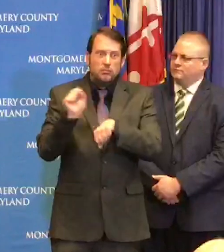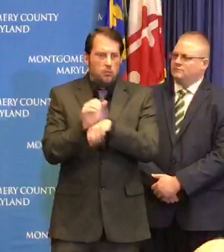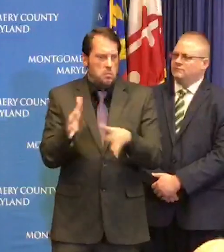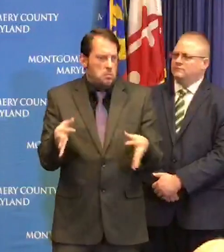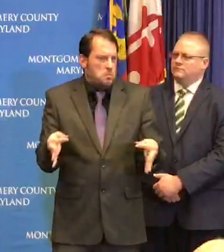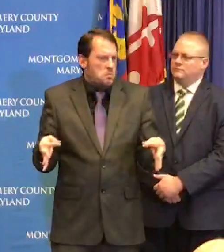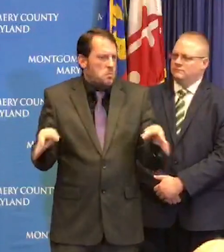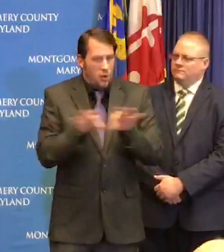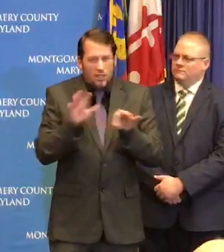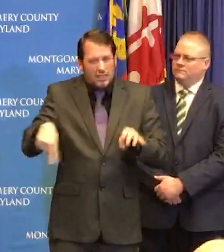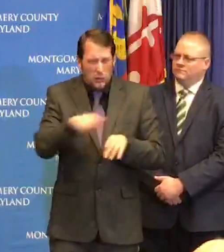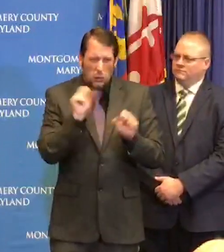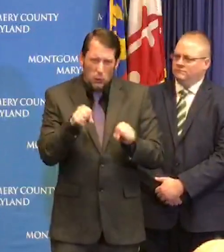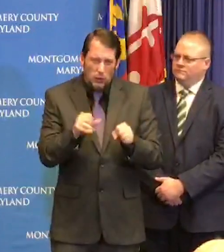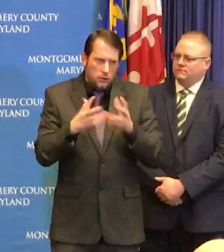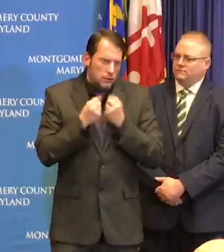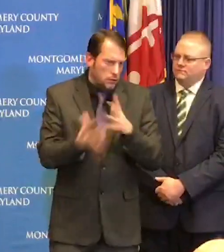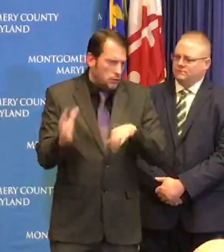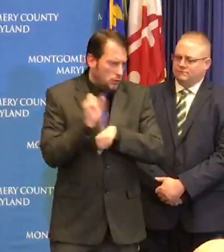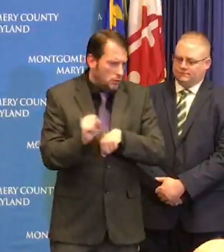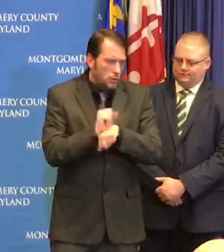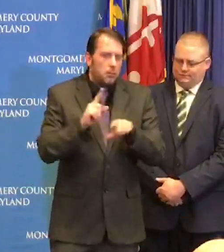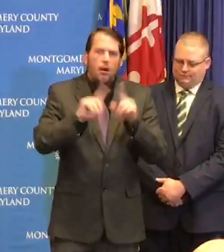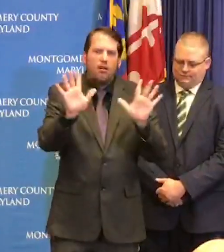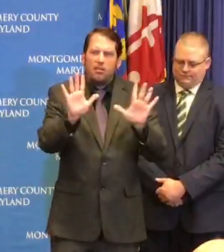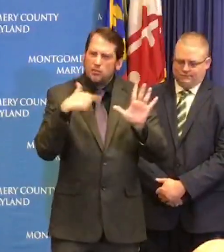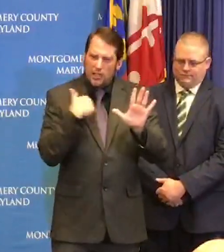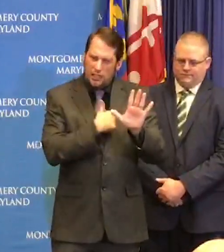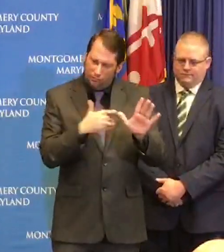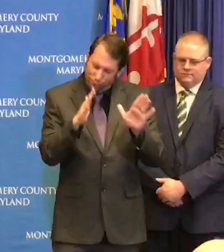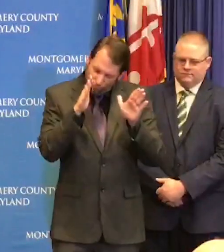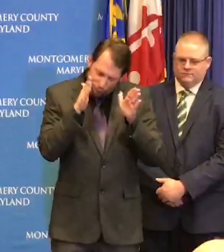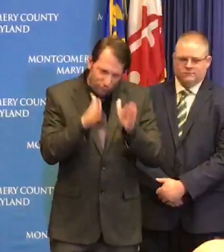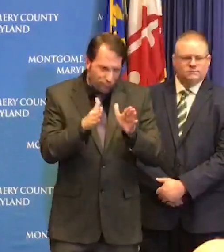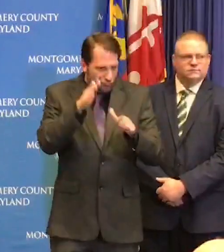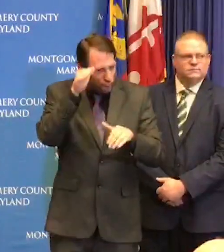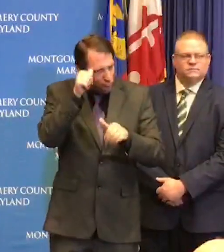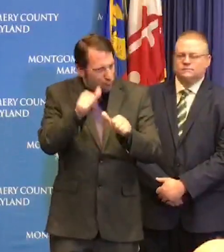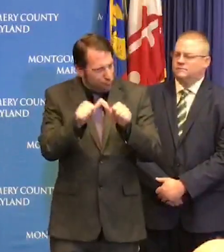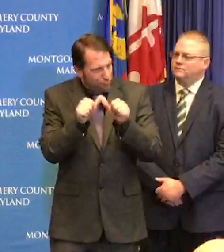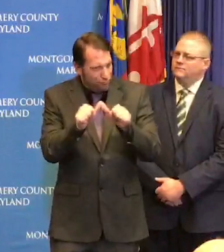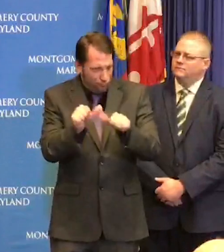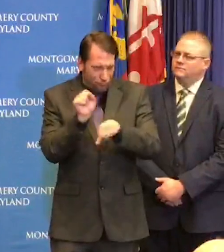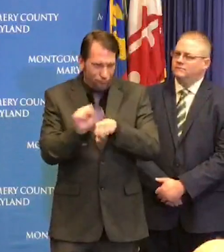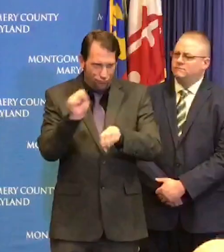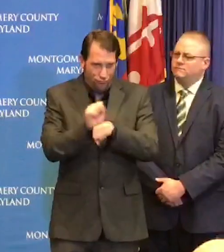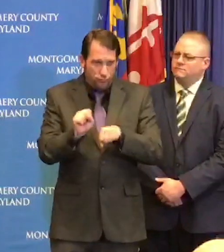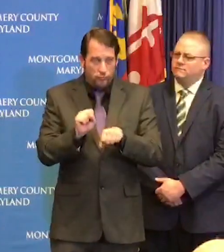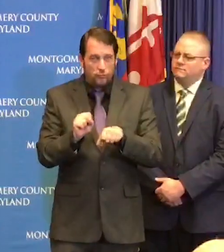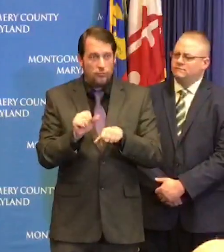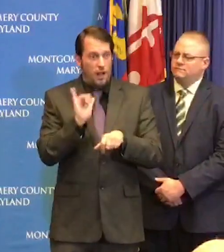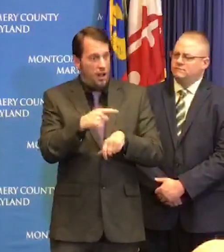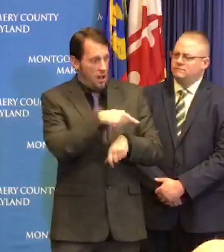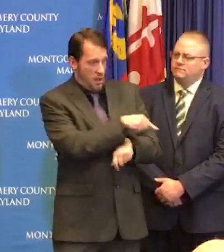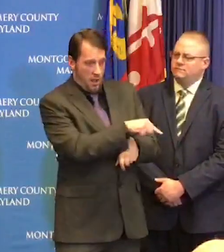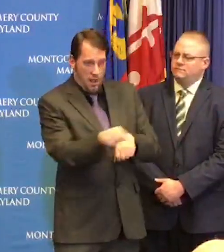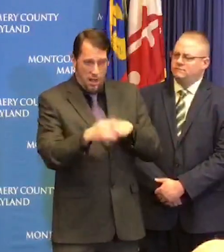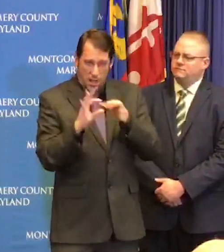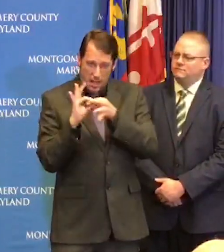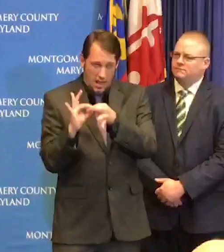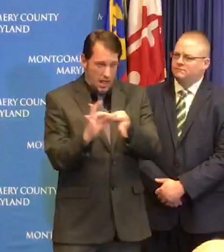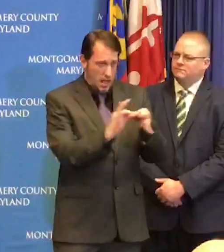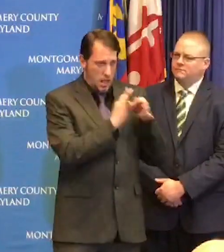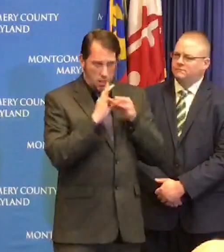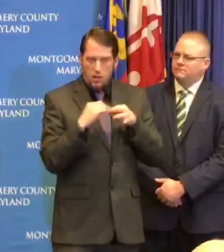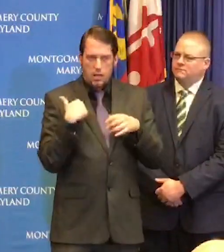are committed to it and because of them we're able to launch the different initiatives that we are putting forward and if there are issues